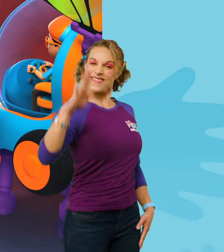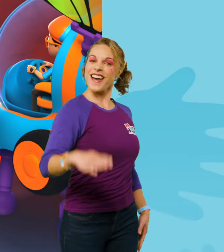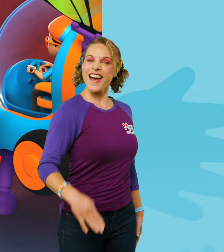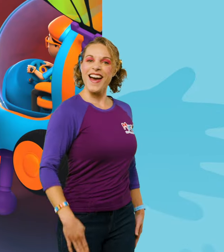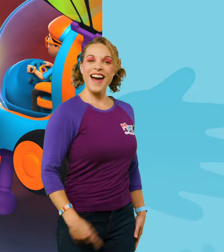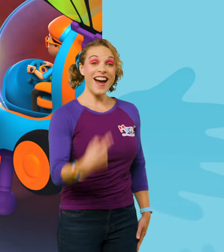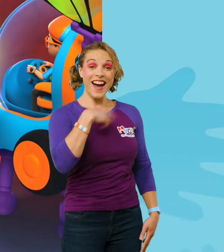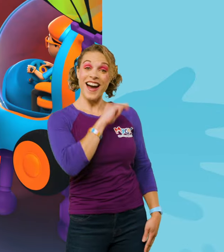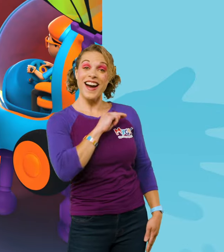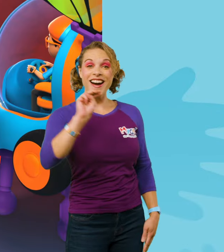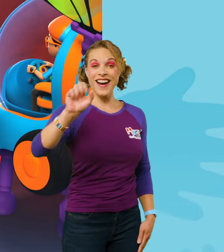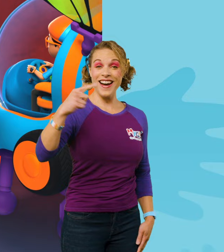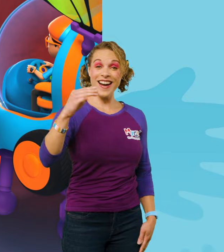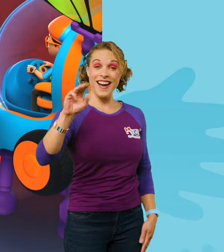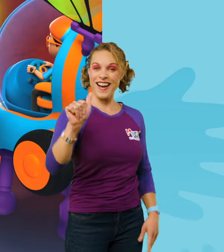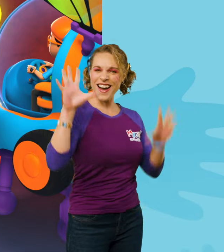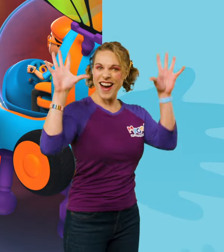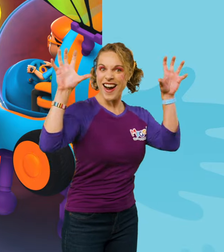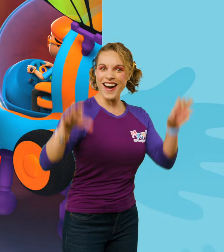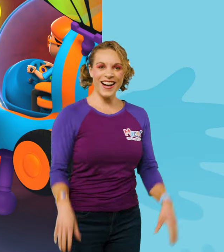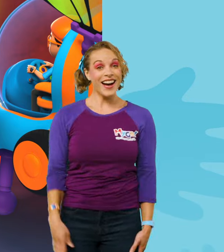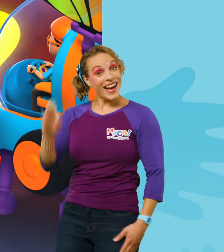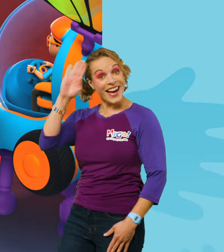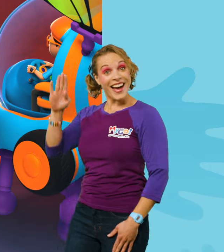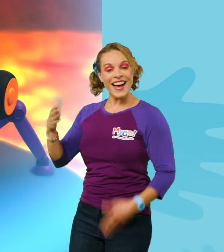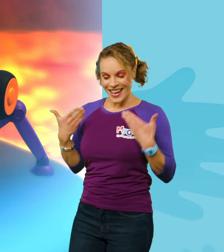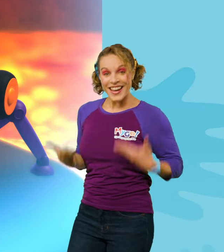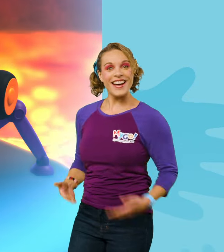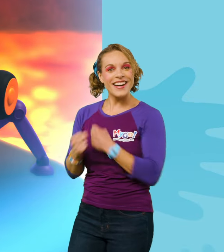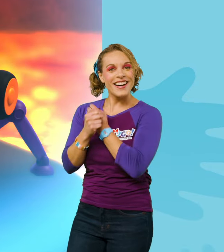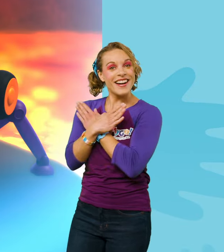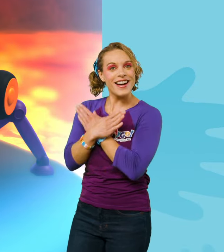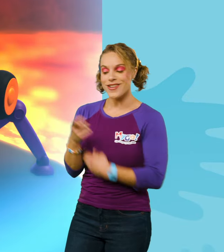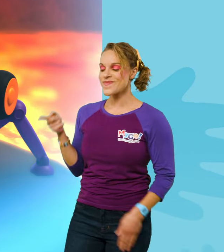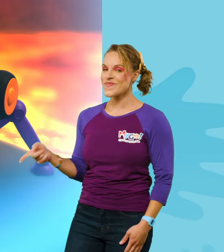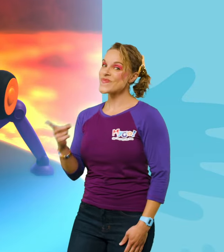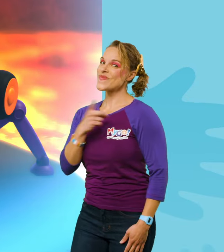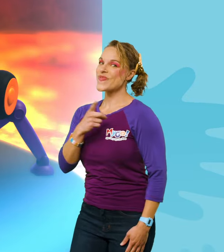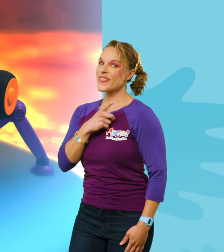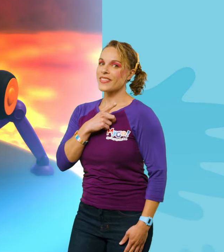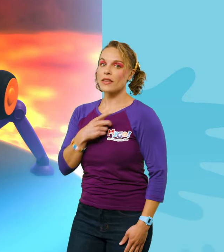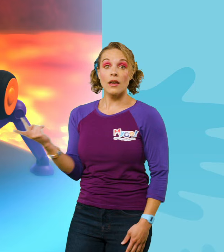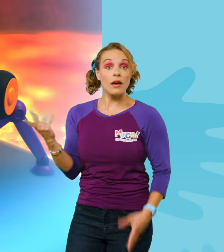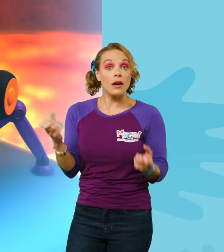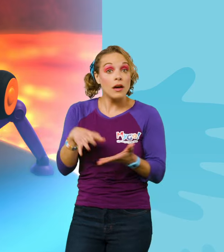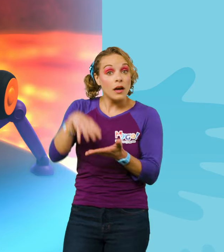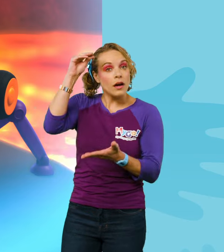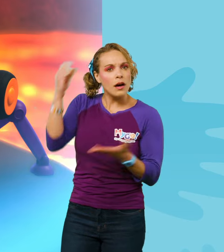Hey there! I'm Maggie the Magma Monster! Hey, it's me, Blippi, and this is Deebo. We